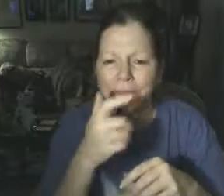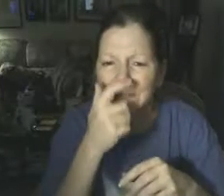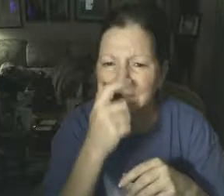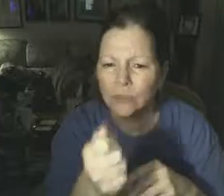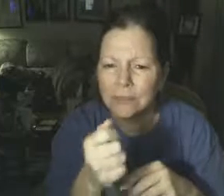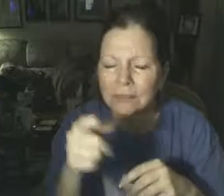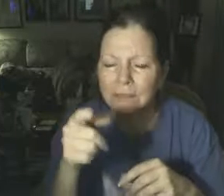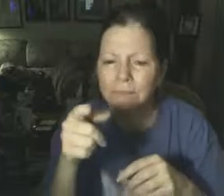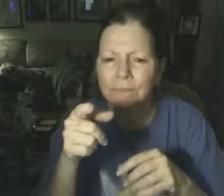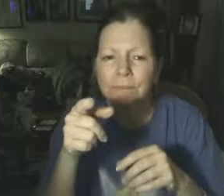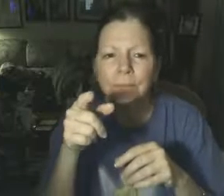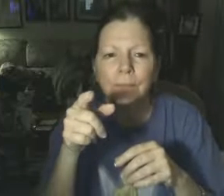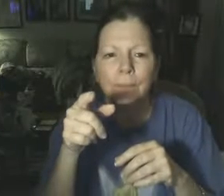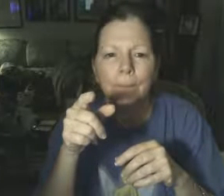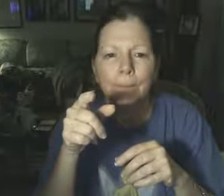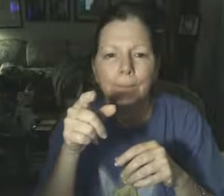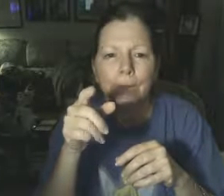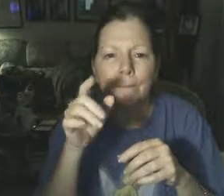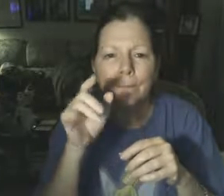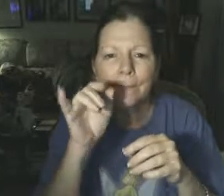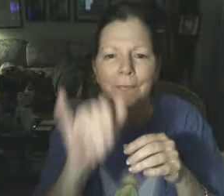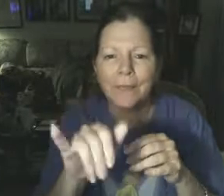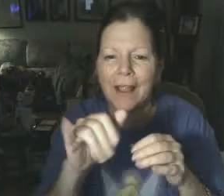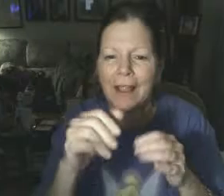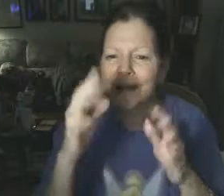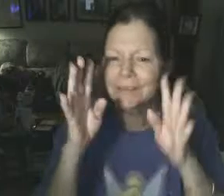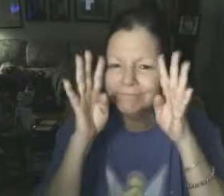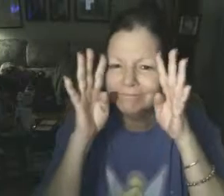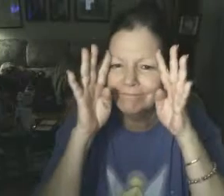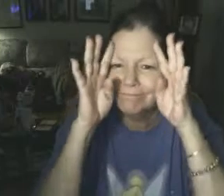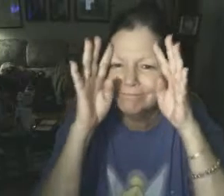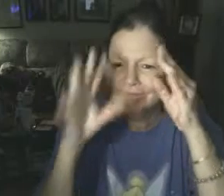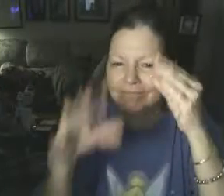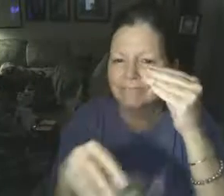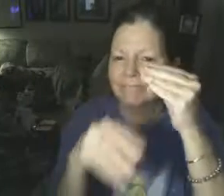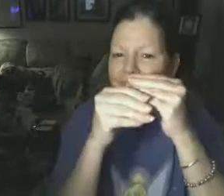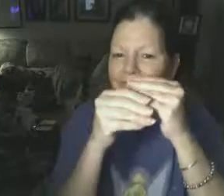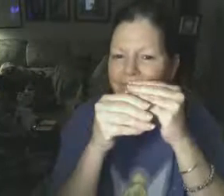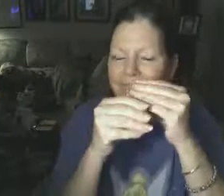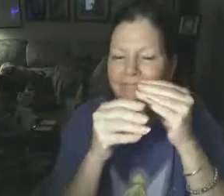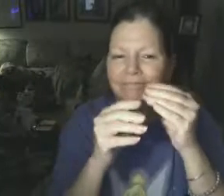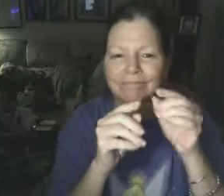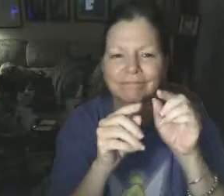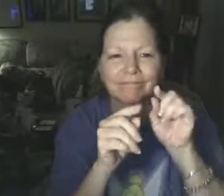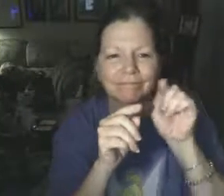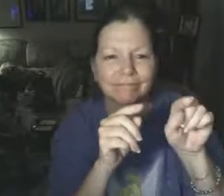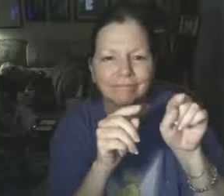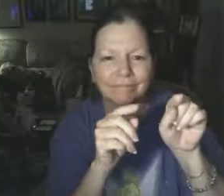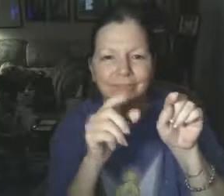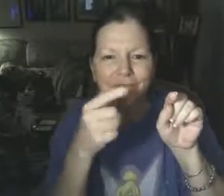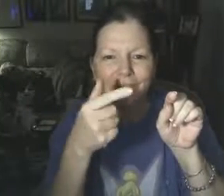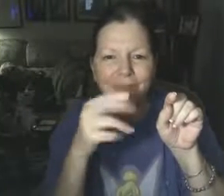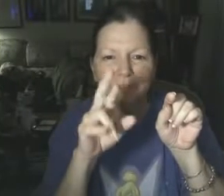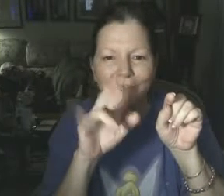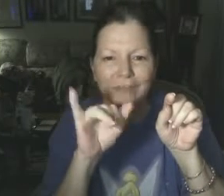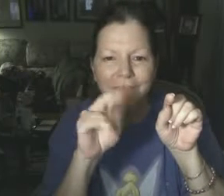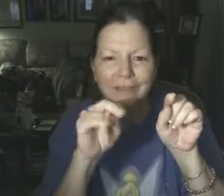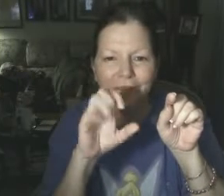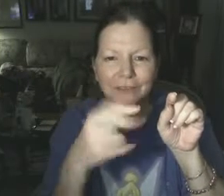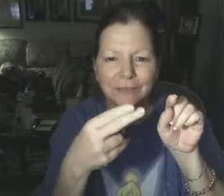Everyone expected the health care vote to be along party lines, and it was, except for one notable exception, that it's Congressman Joseph Gao